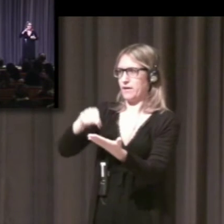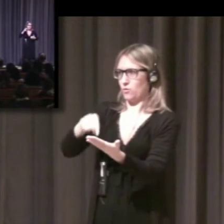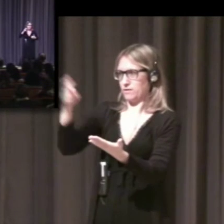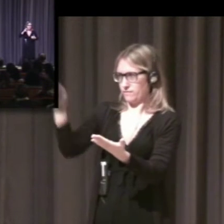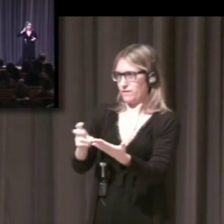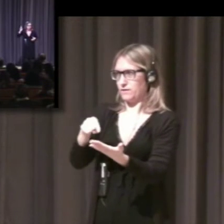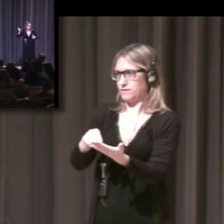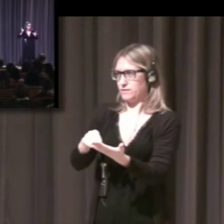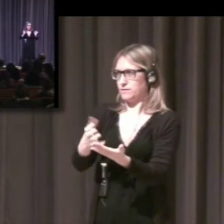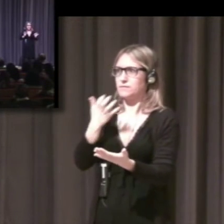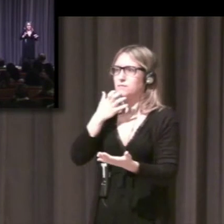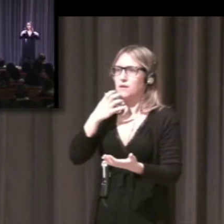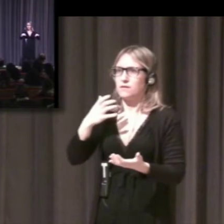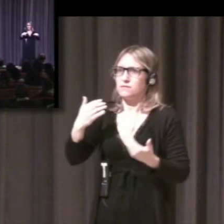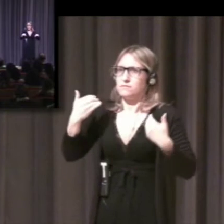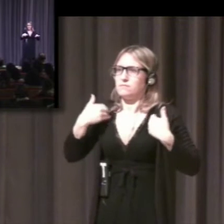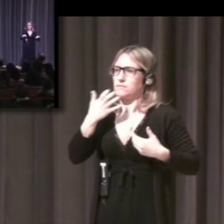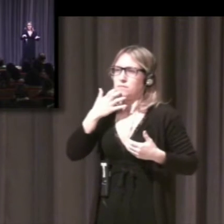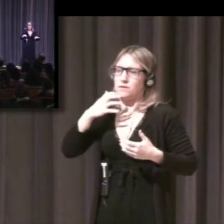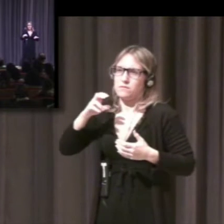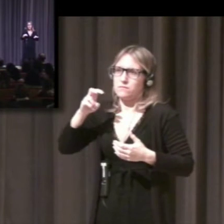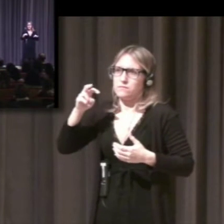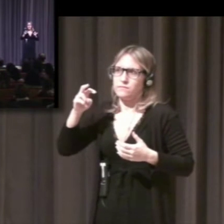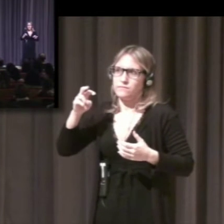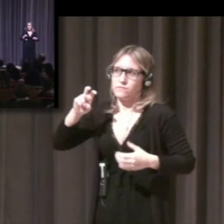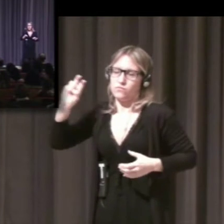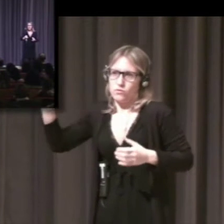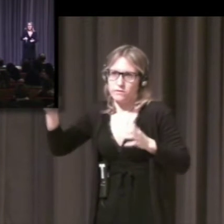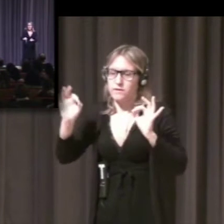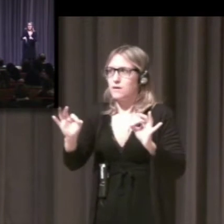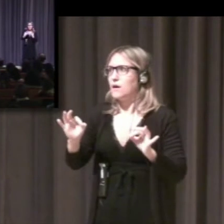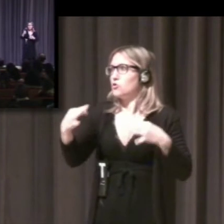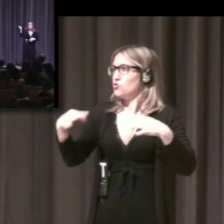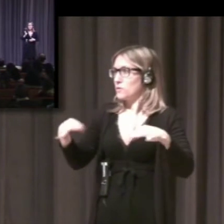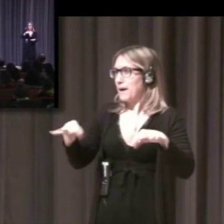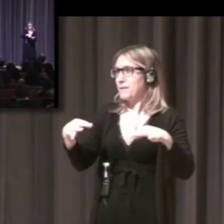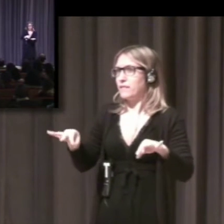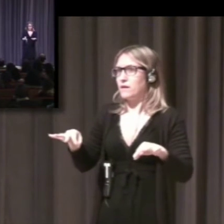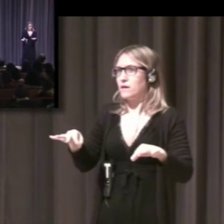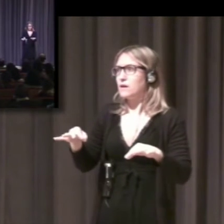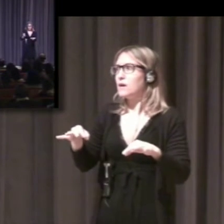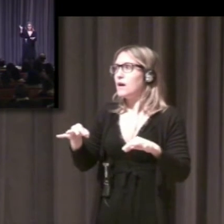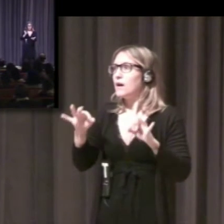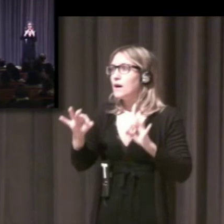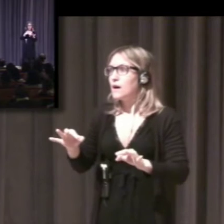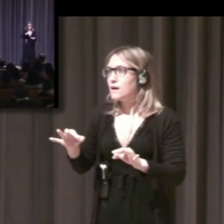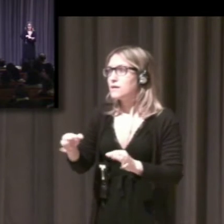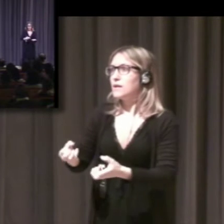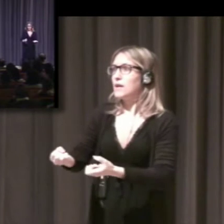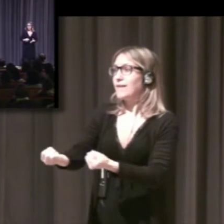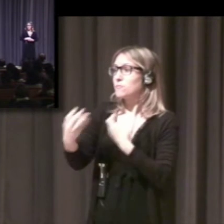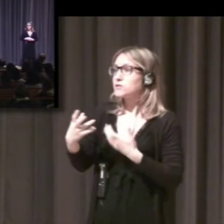When you have a language, it is part of your identity.